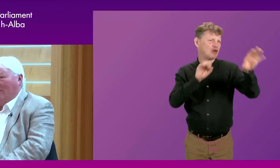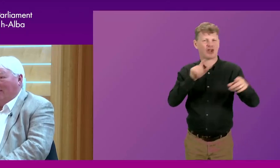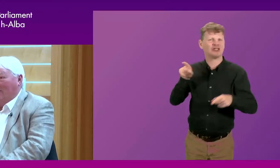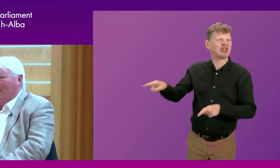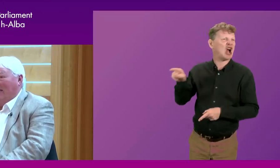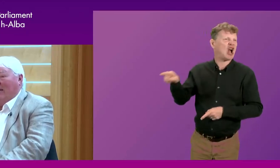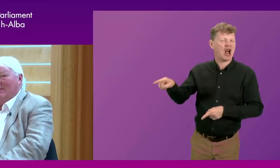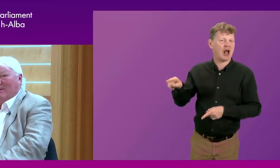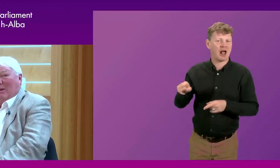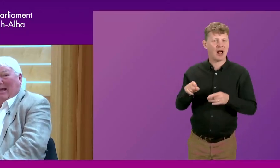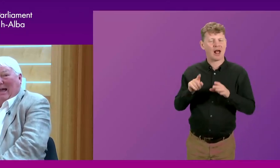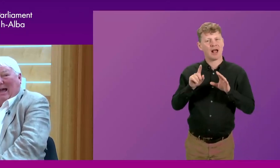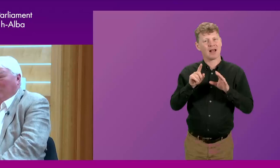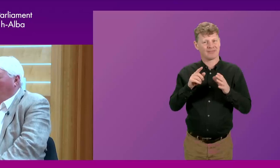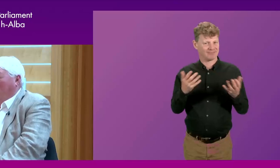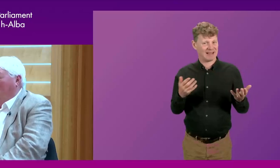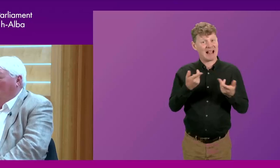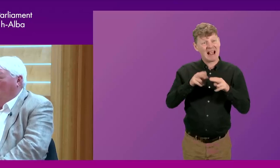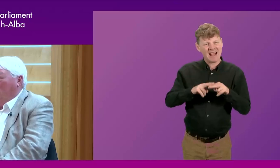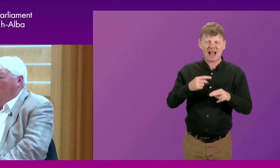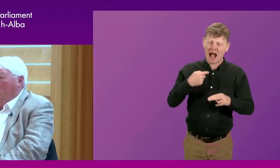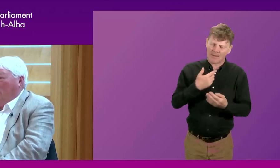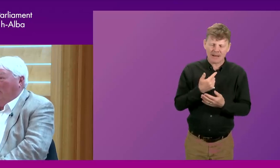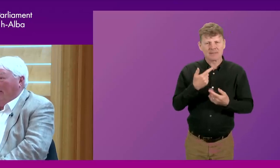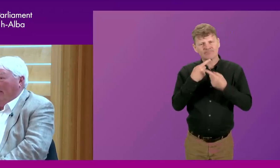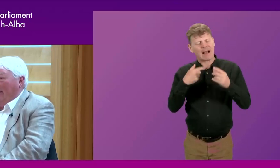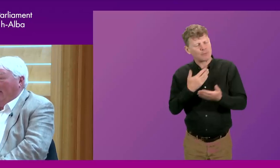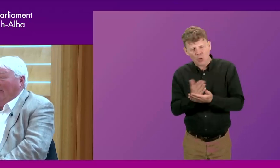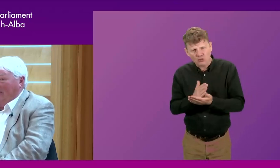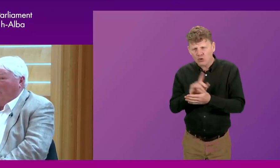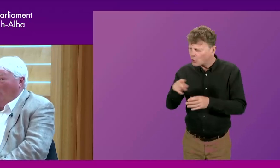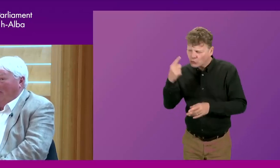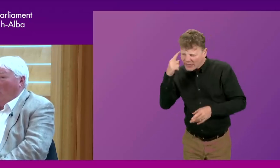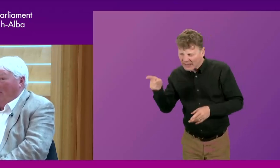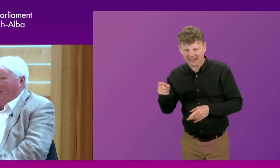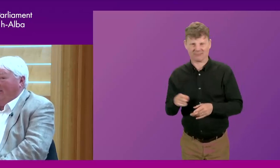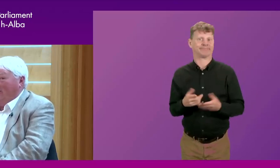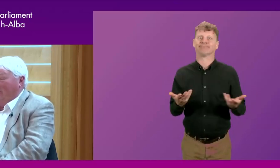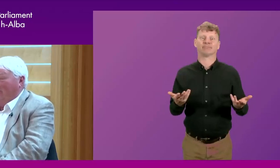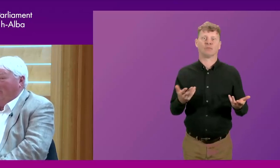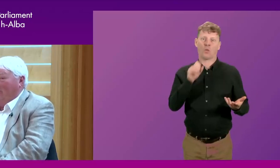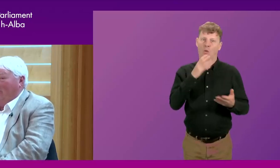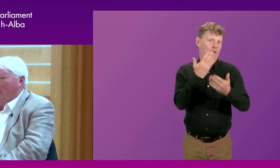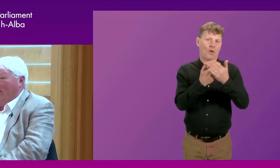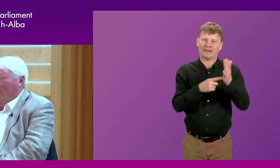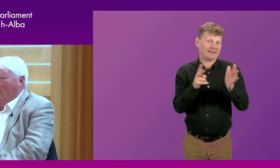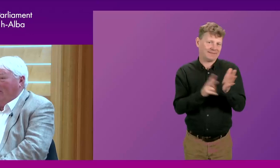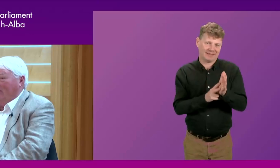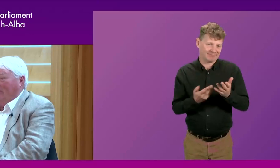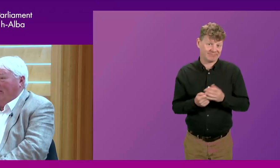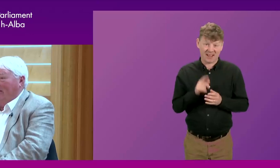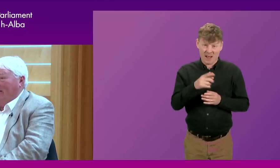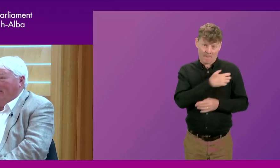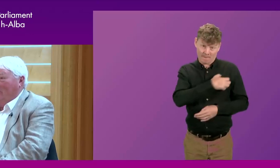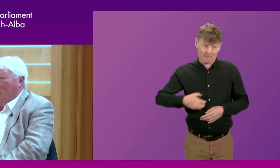get the telly by standing up and saying, well, I'm not very sure what to do. What do you think? And that's probably the honest answer from a